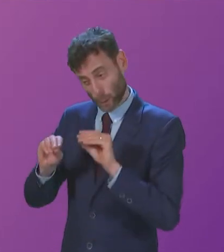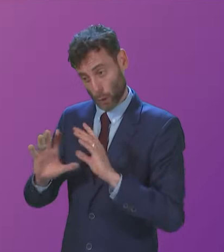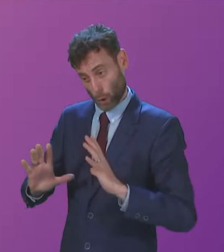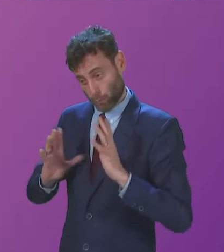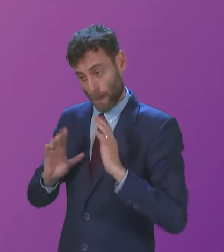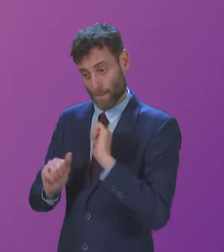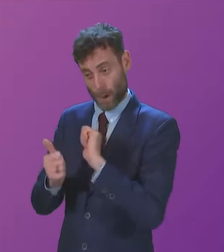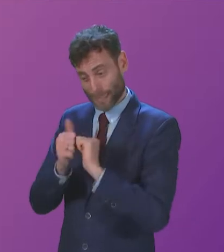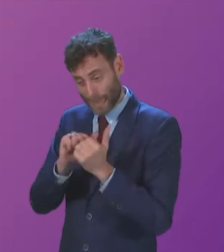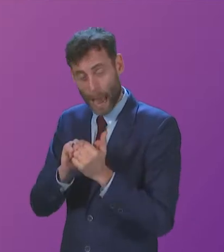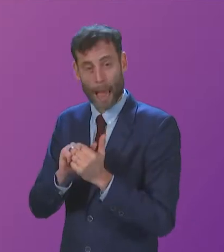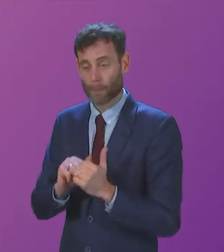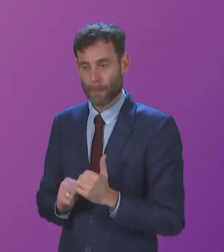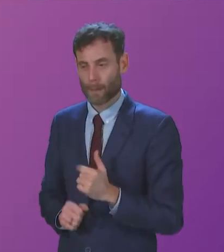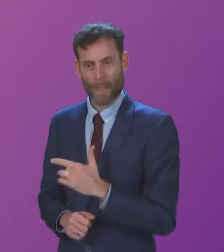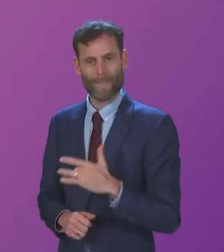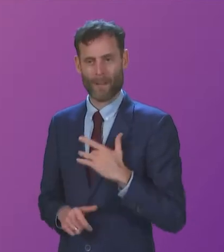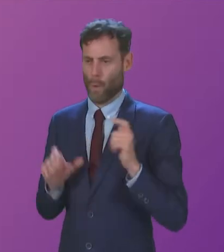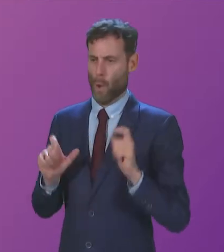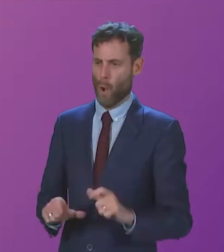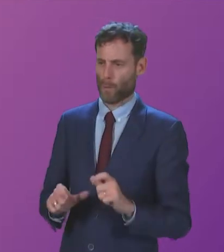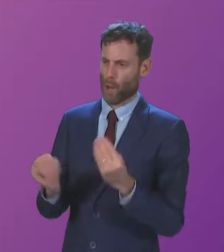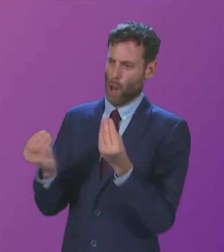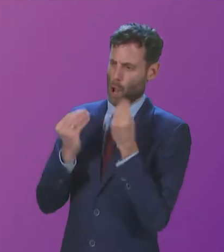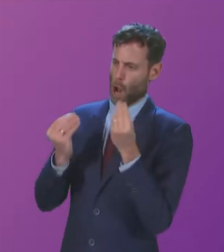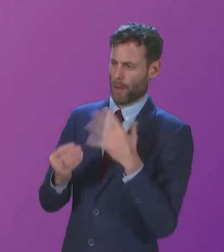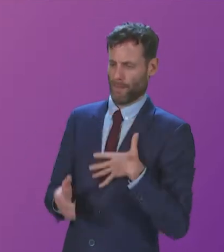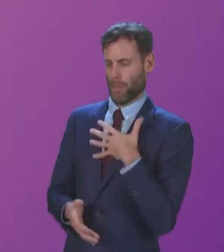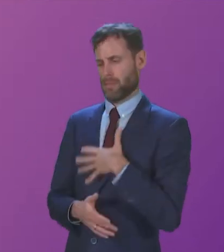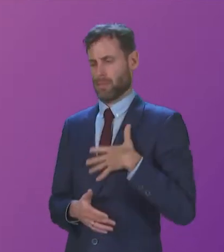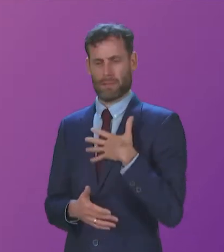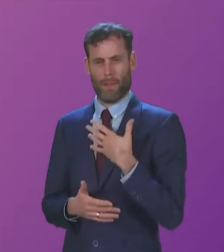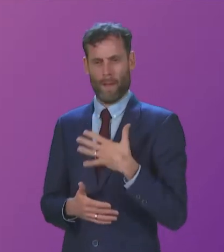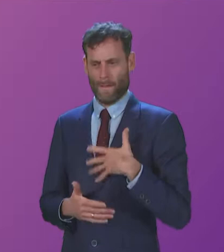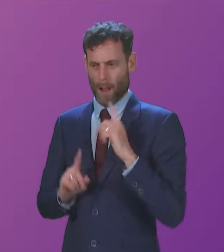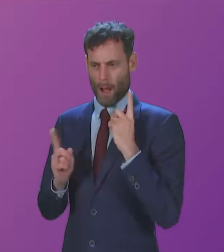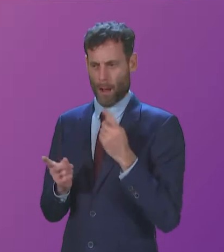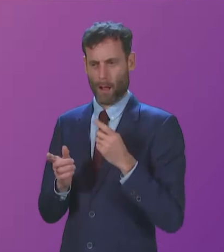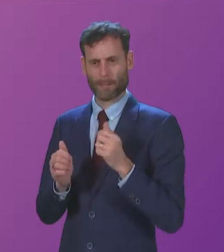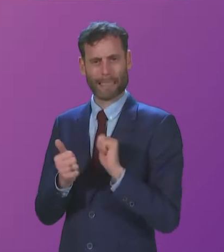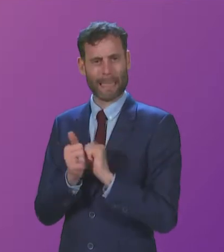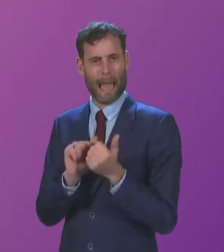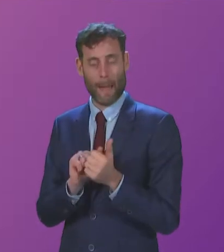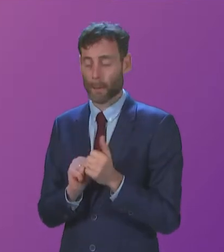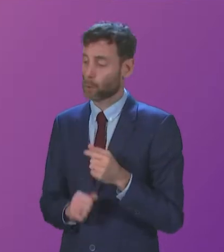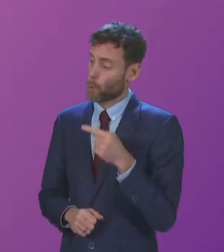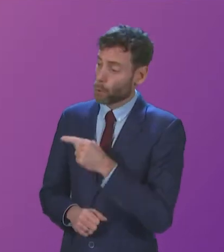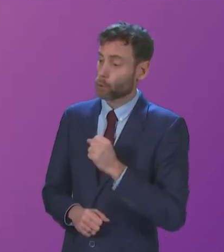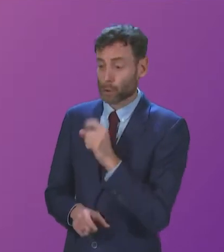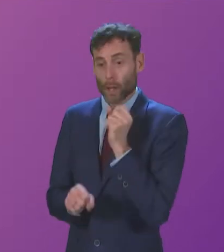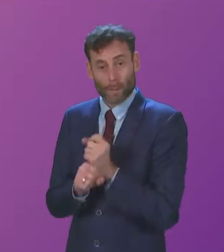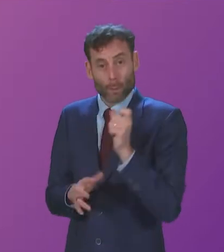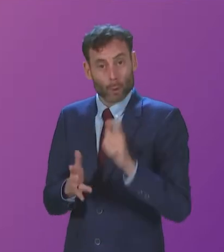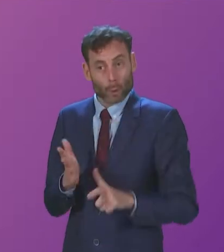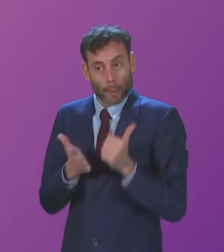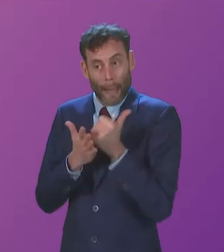have already seen their learning negatively affected by lockdowns. So will the Minister now commit to tackling ongoing teacher shortages? And what is this Government going